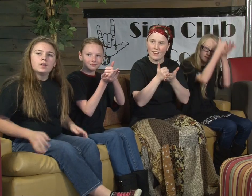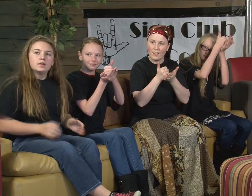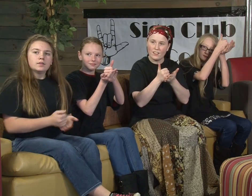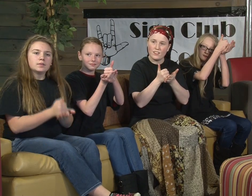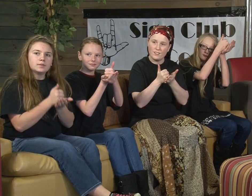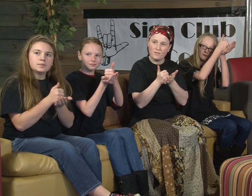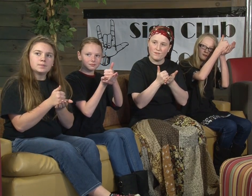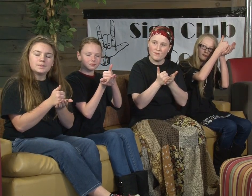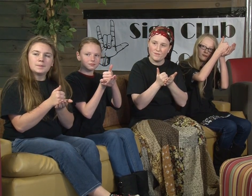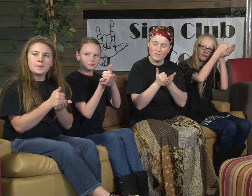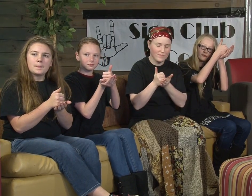Help. Help.